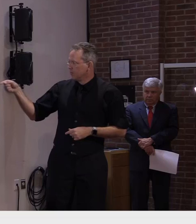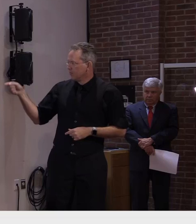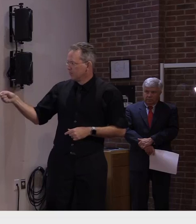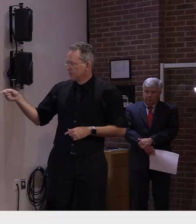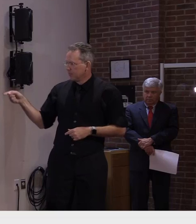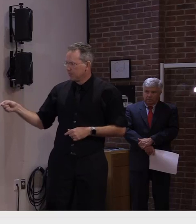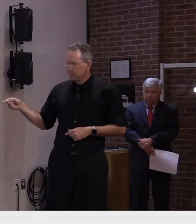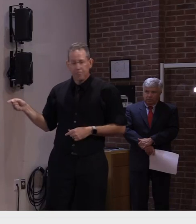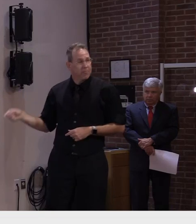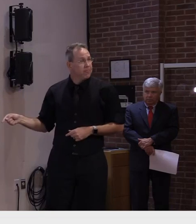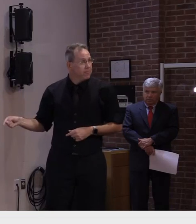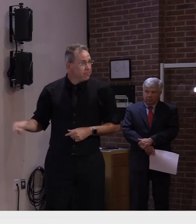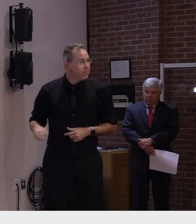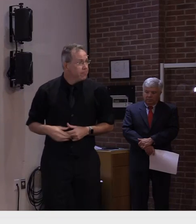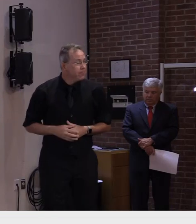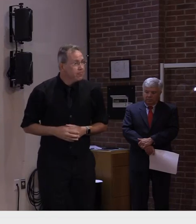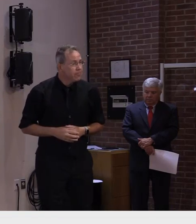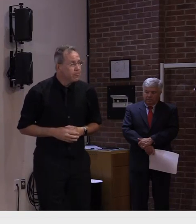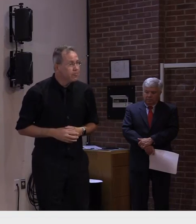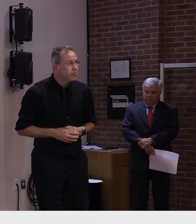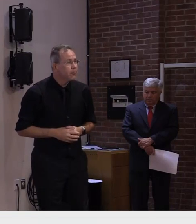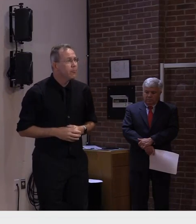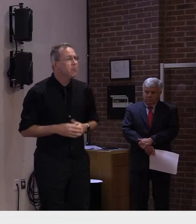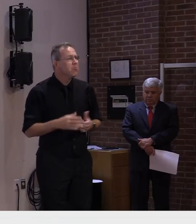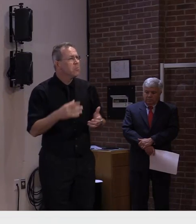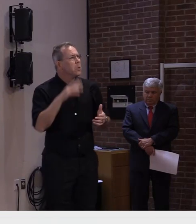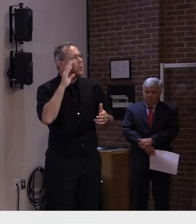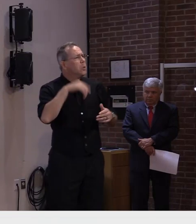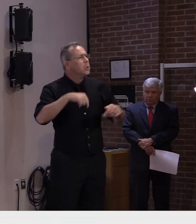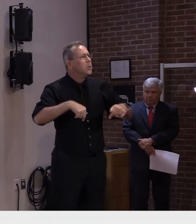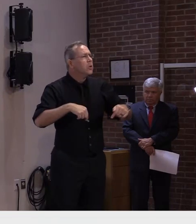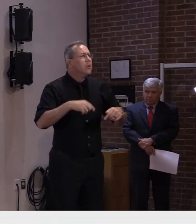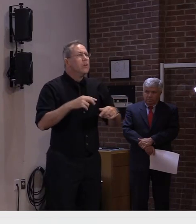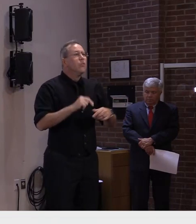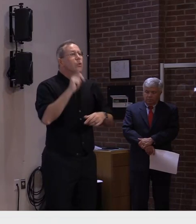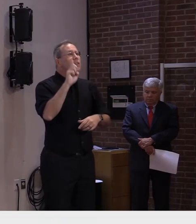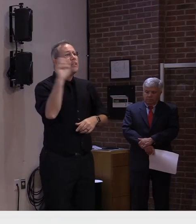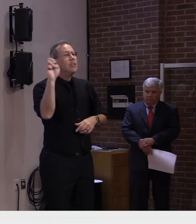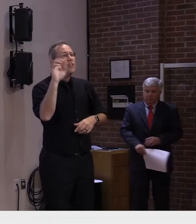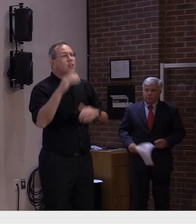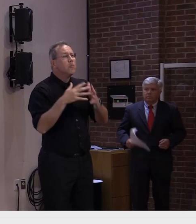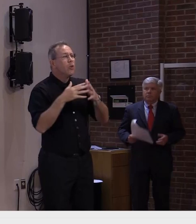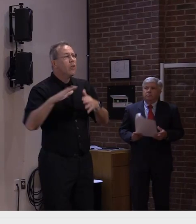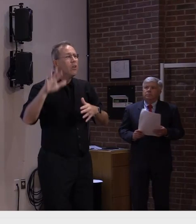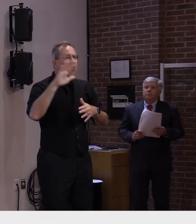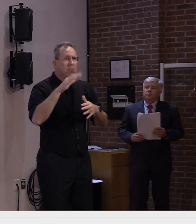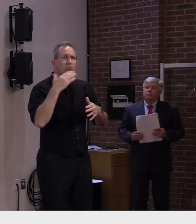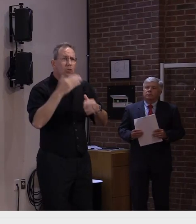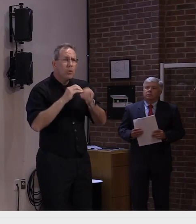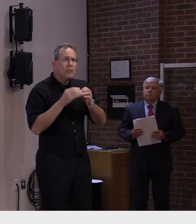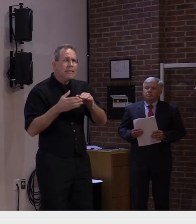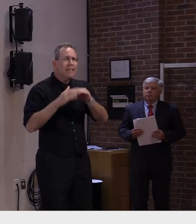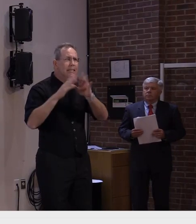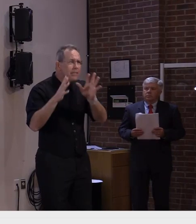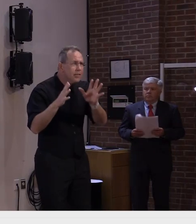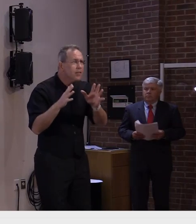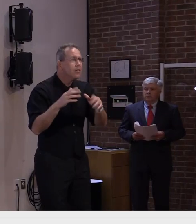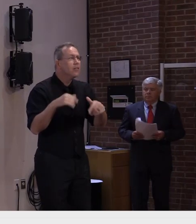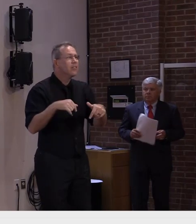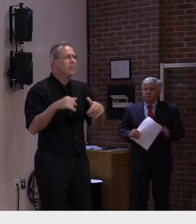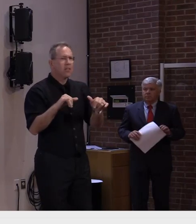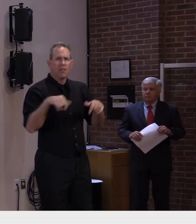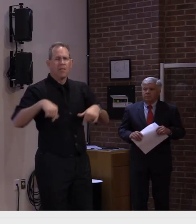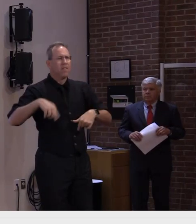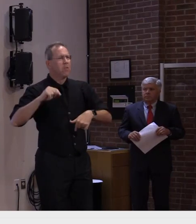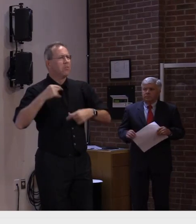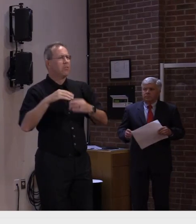though cases are expected to rise in the northeast and here in vermont vermont it continues to be the best state position to withstand this